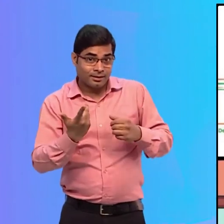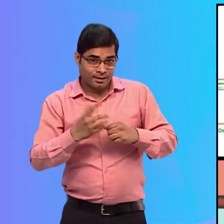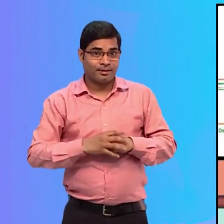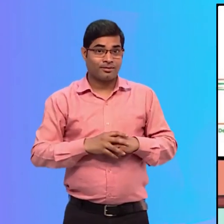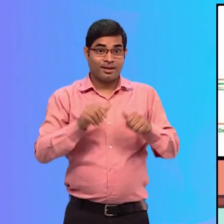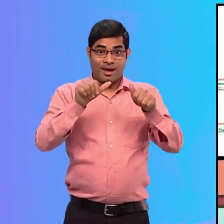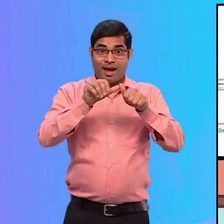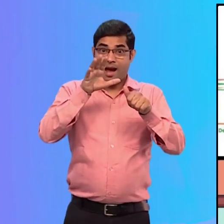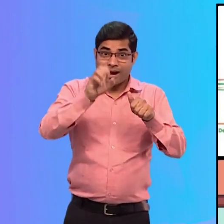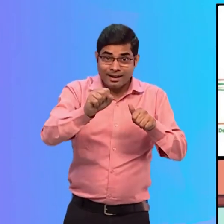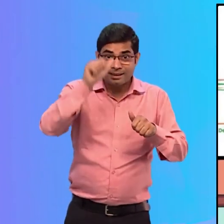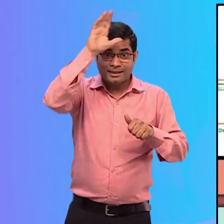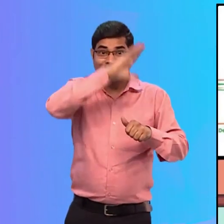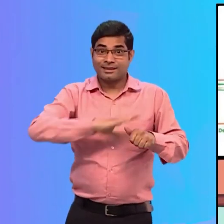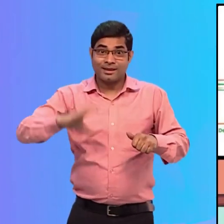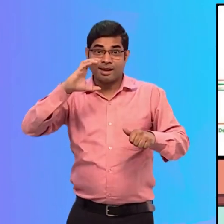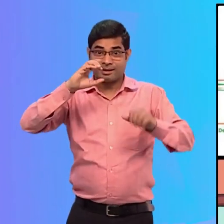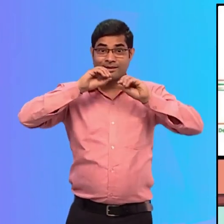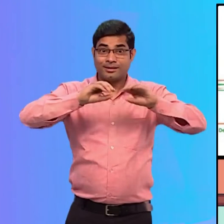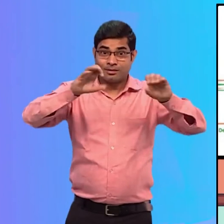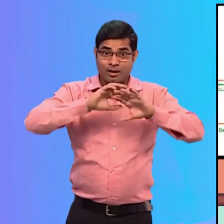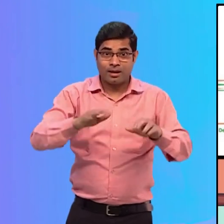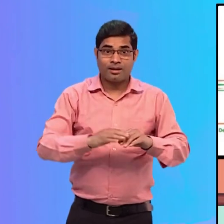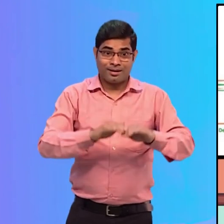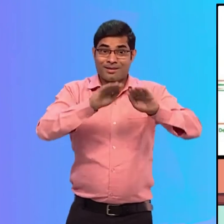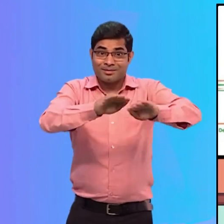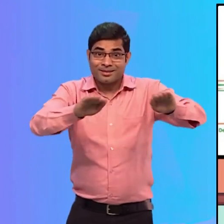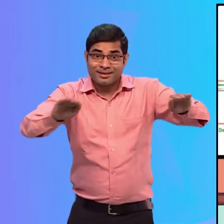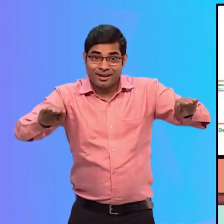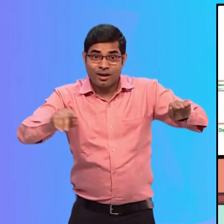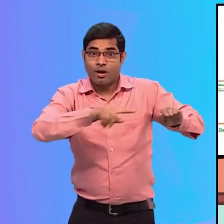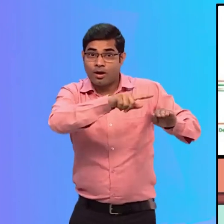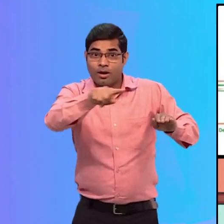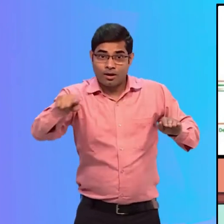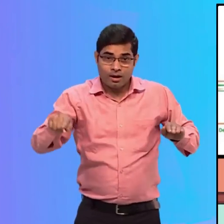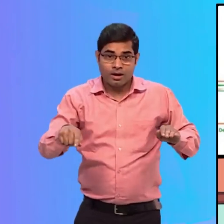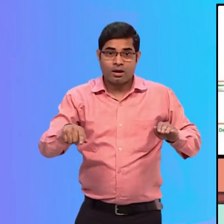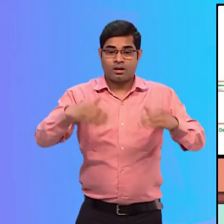the children are shown standing in front of the accessible India campaign poster,